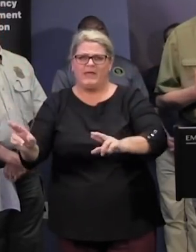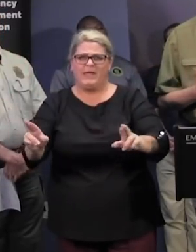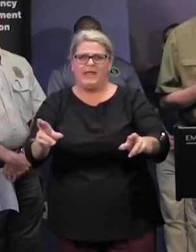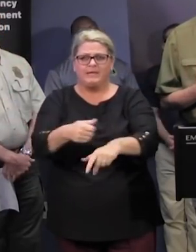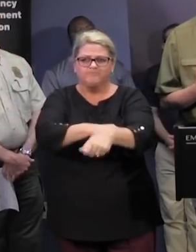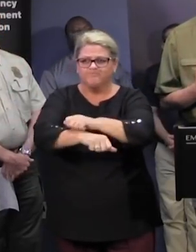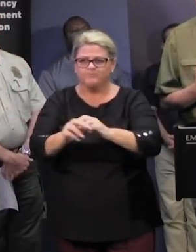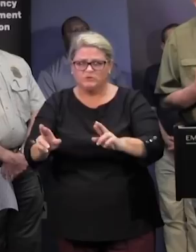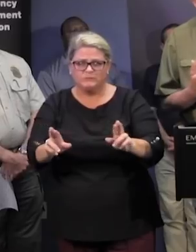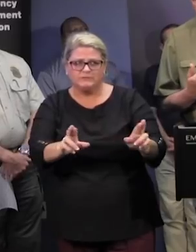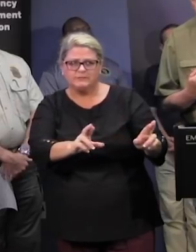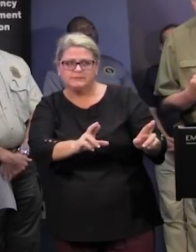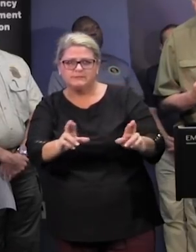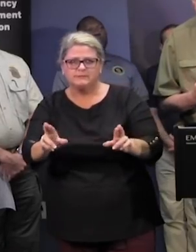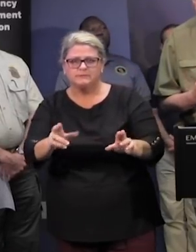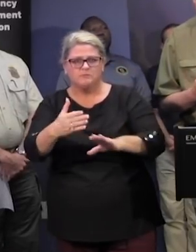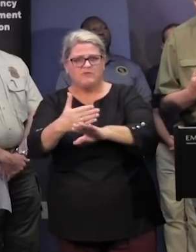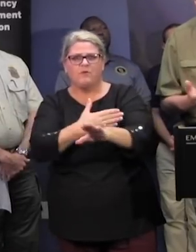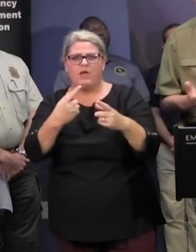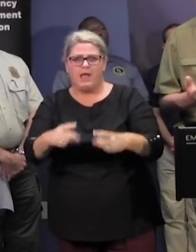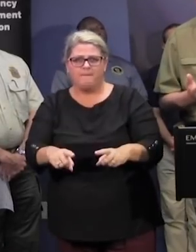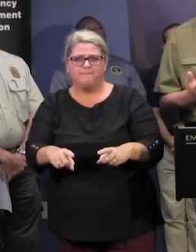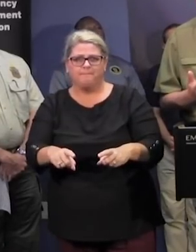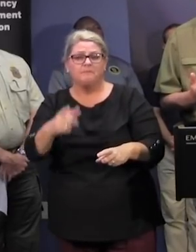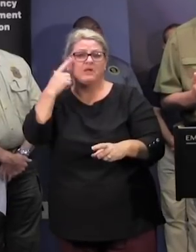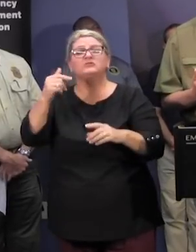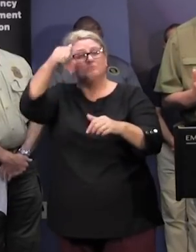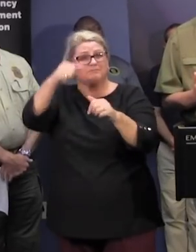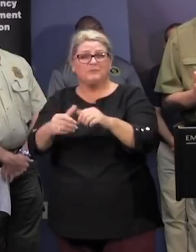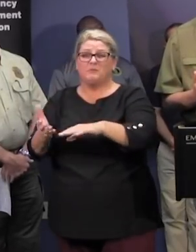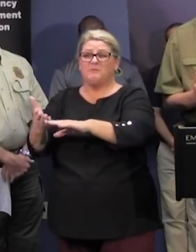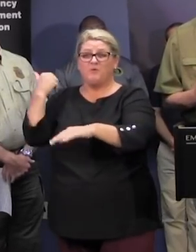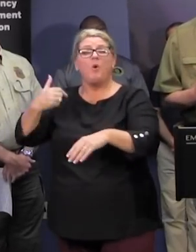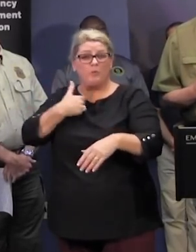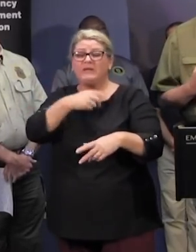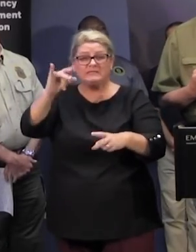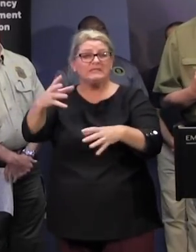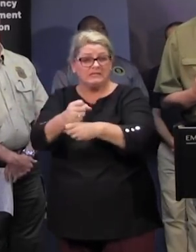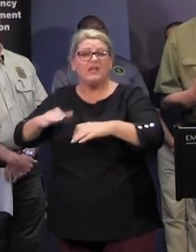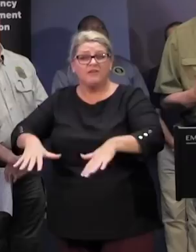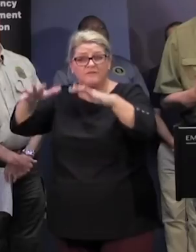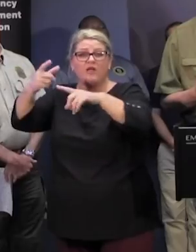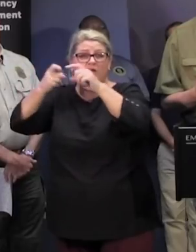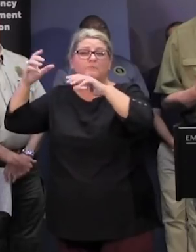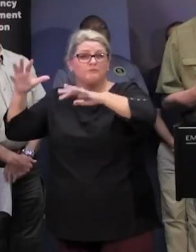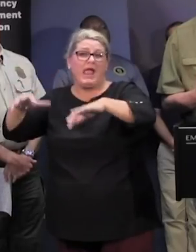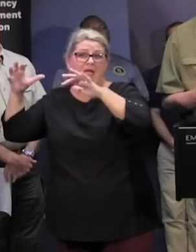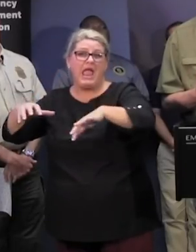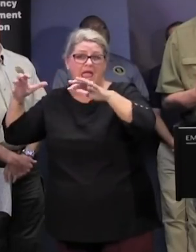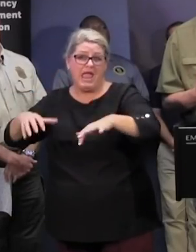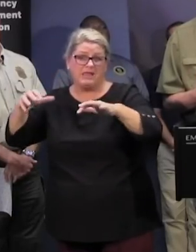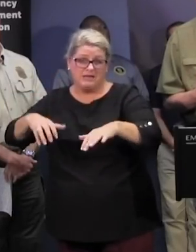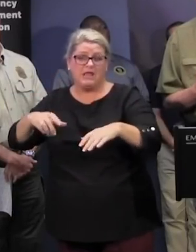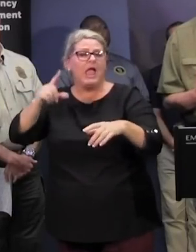midlands of the state where we have traditionally seen minor flooding after large rain events our large utilities were ahead